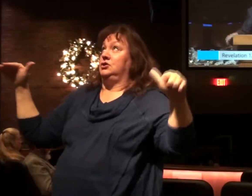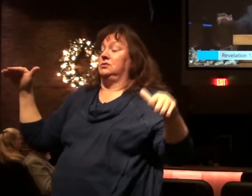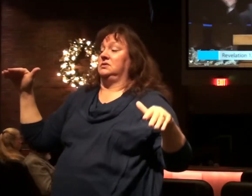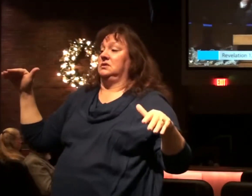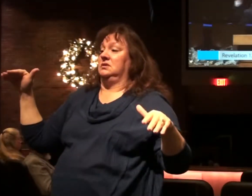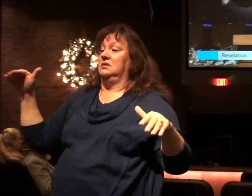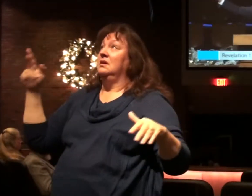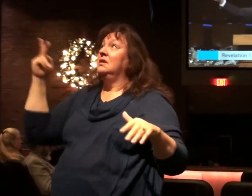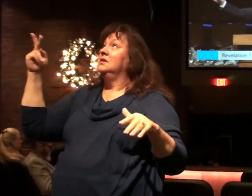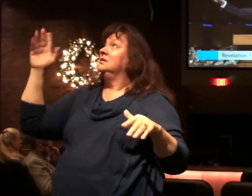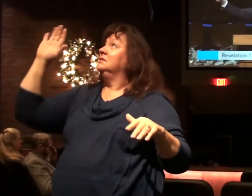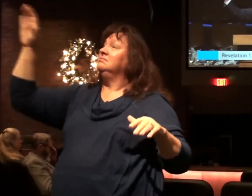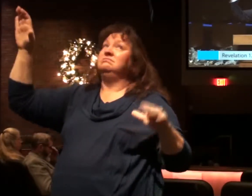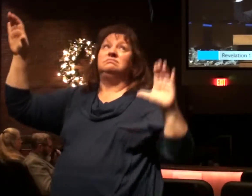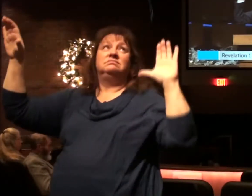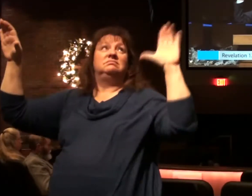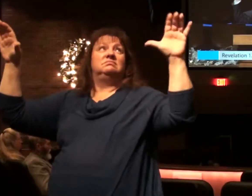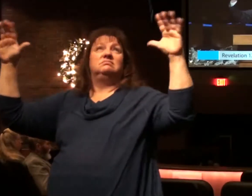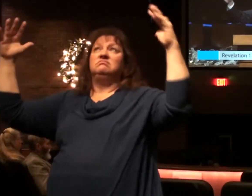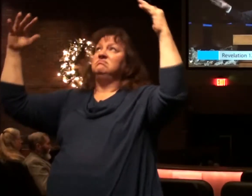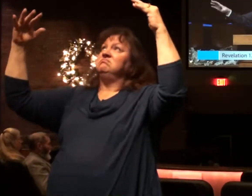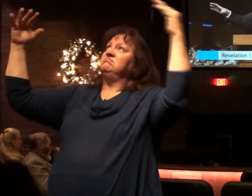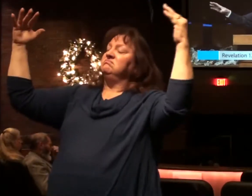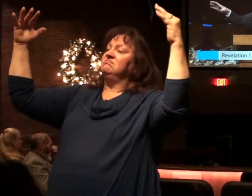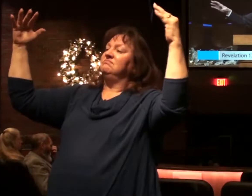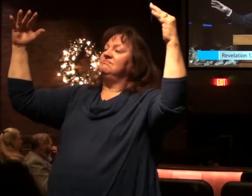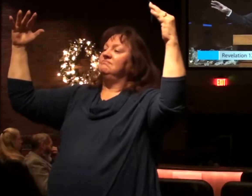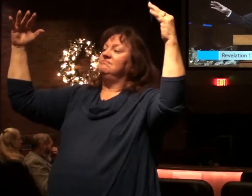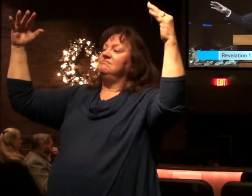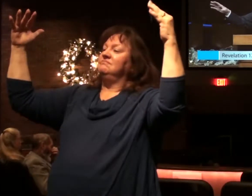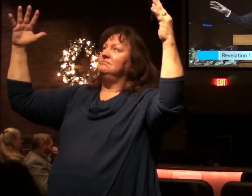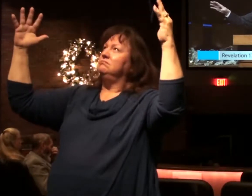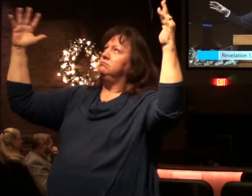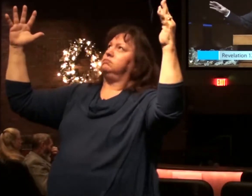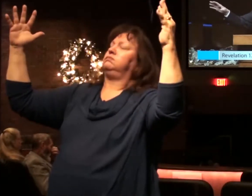These two forces gathered in heaven itself